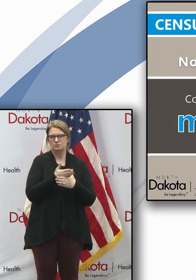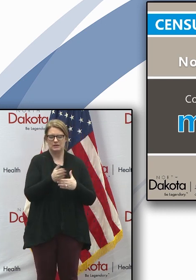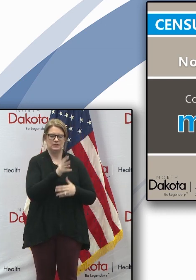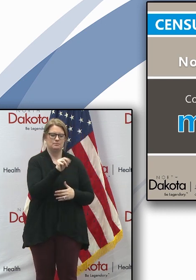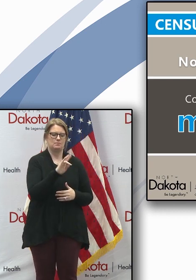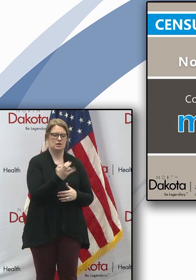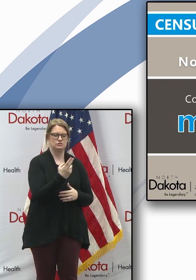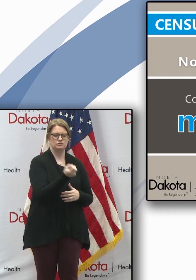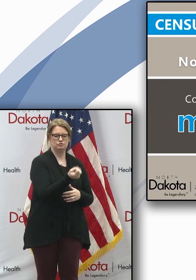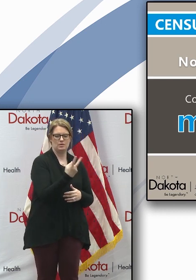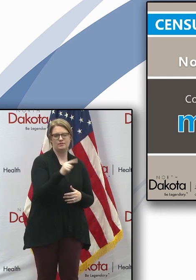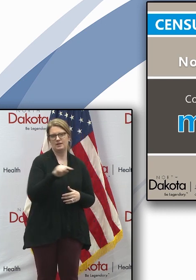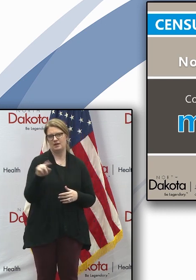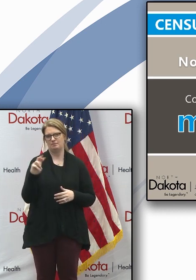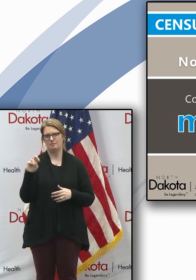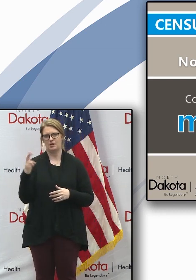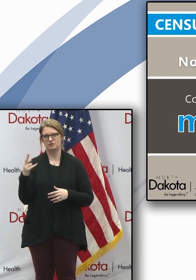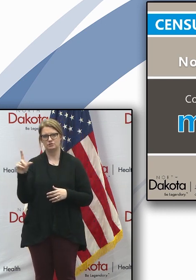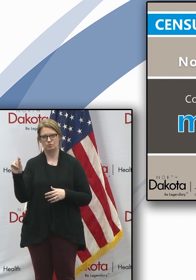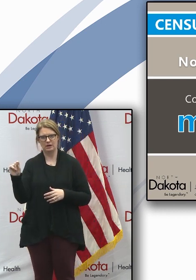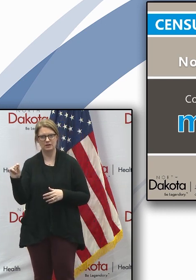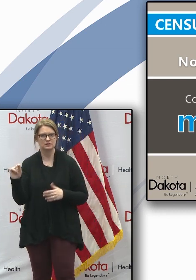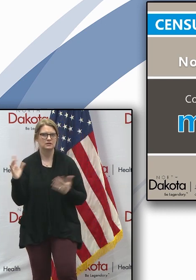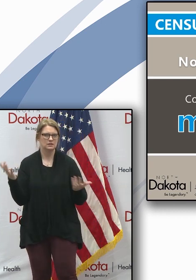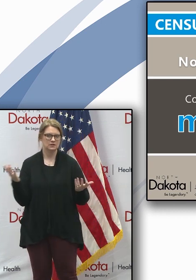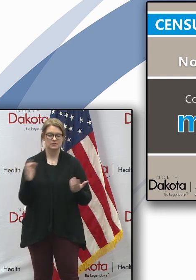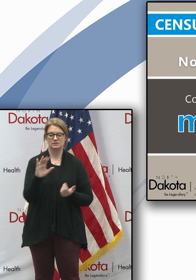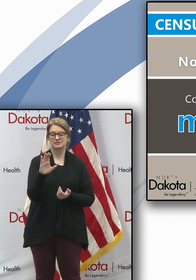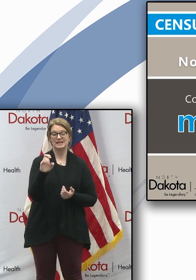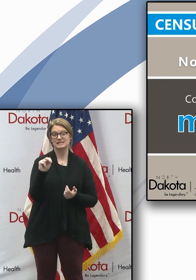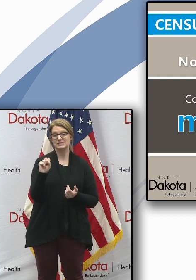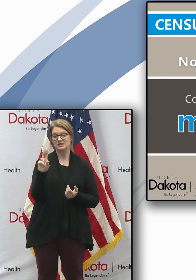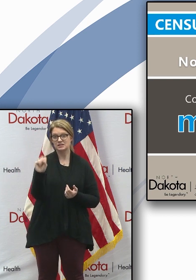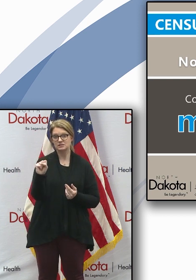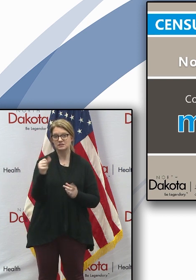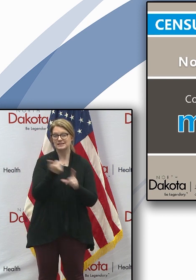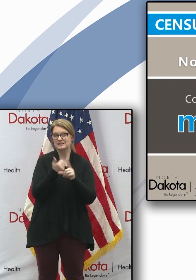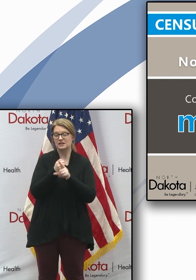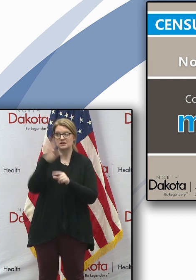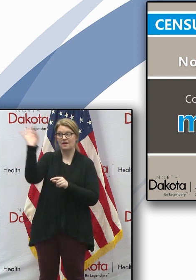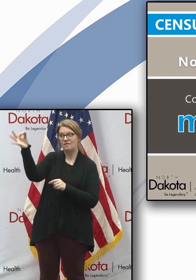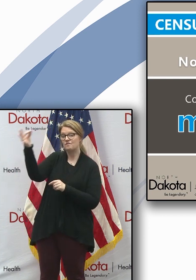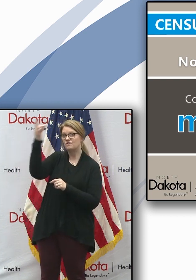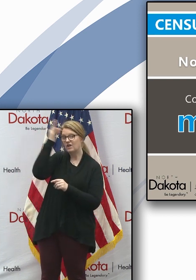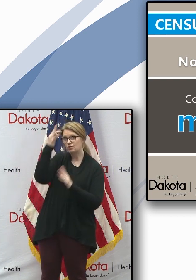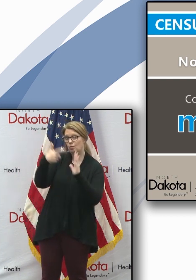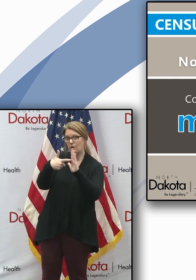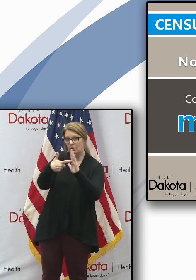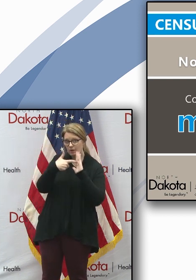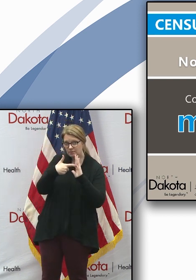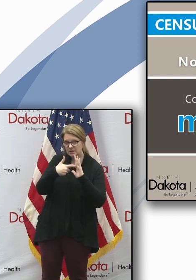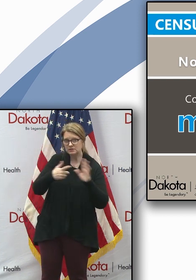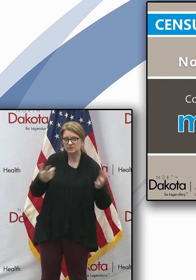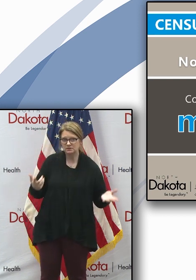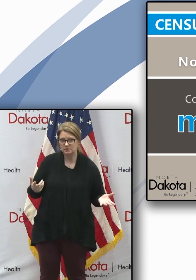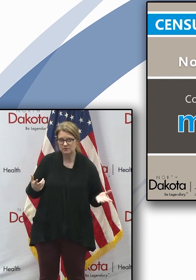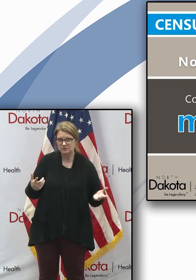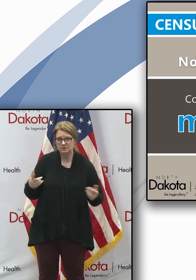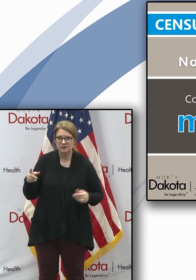12th and March 20th. The census compared to the national federal required census that everyone is